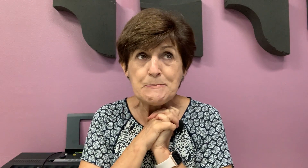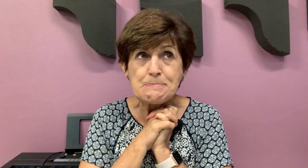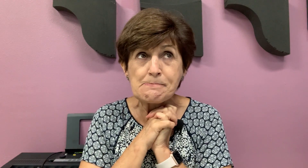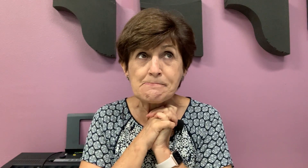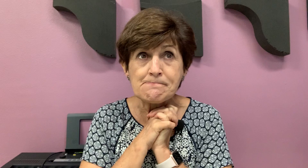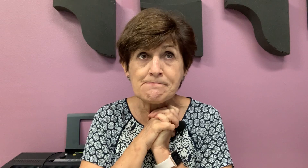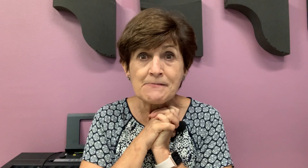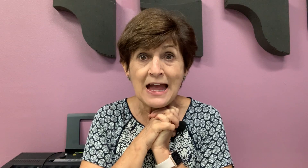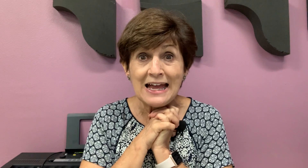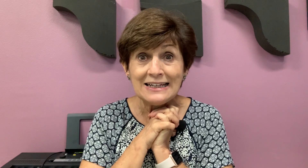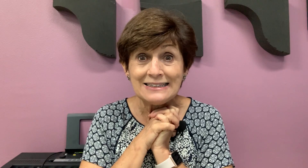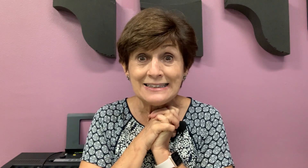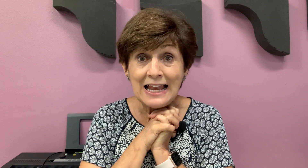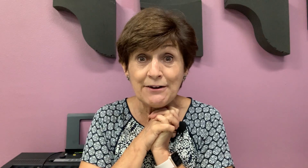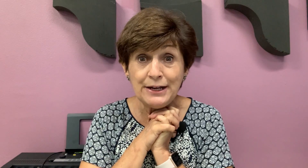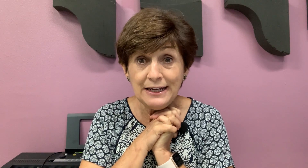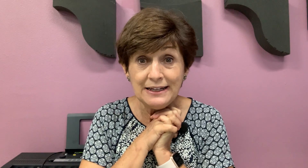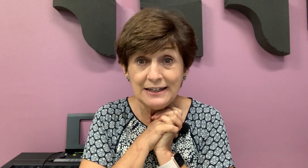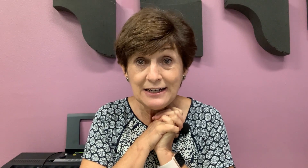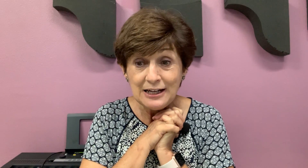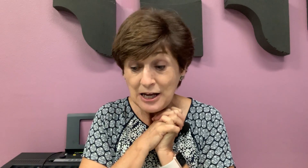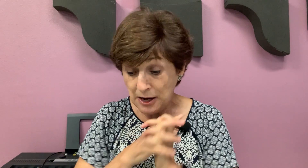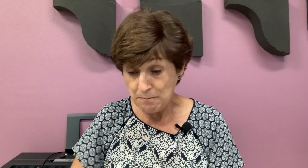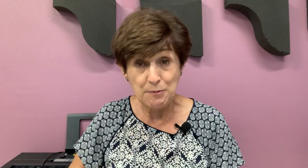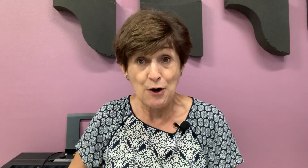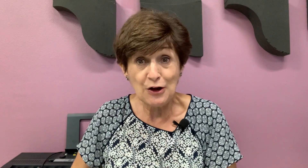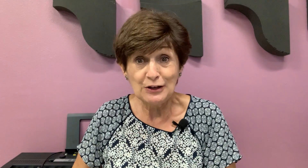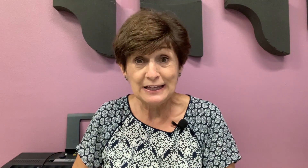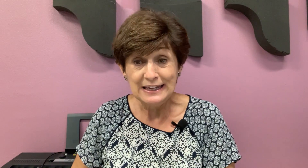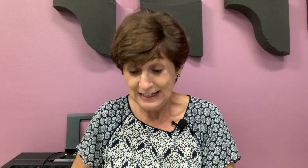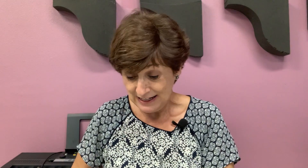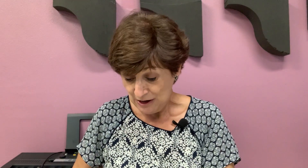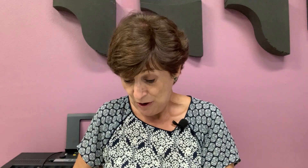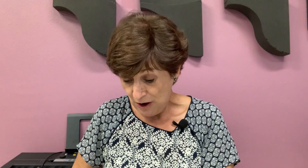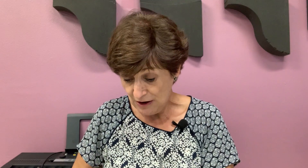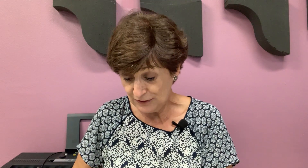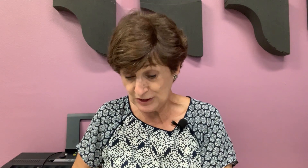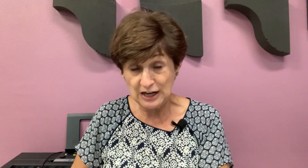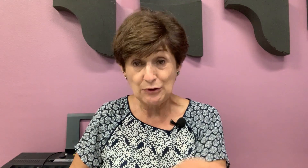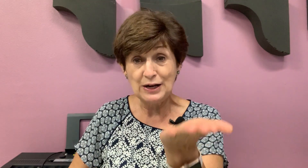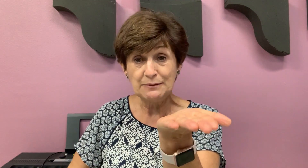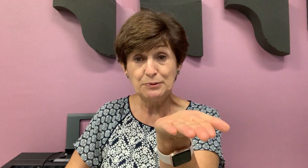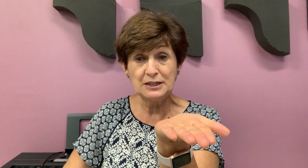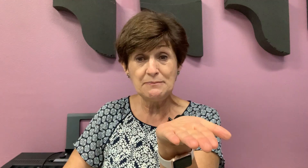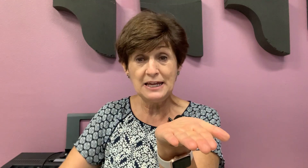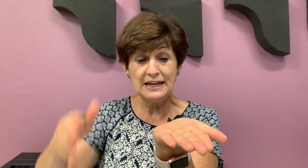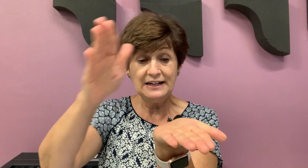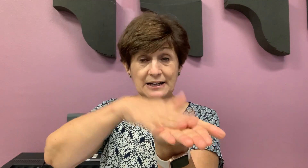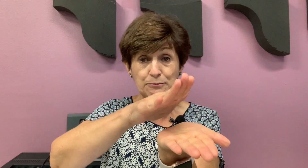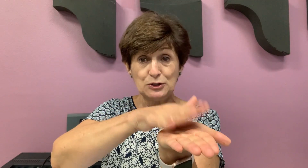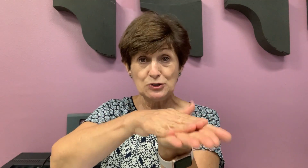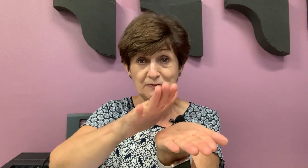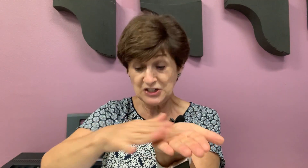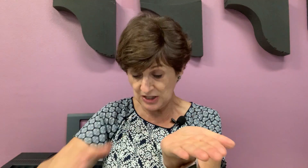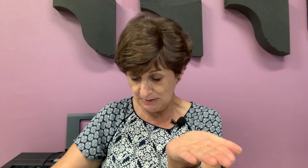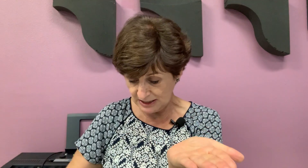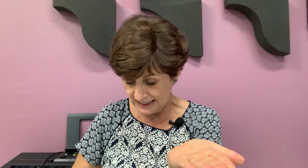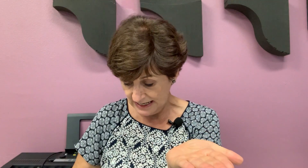Mmm, celery, broccoli. All of those are great. Put them here. Put your vegetables here,